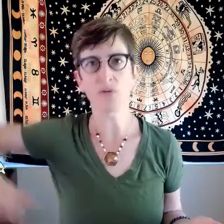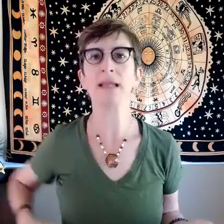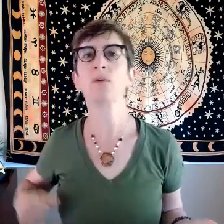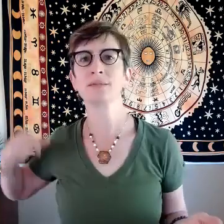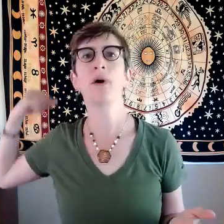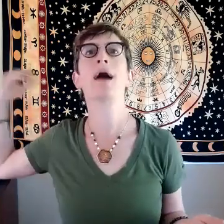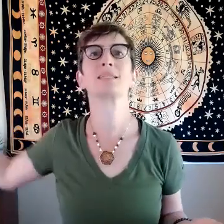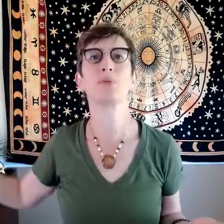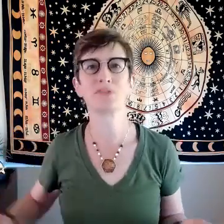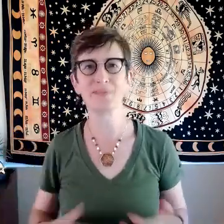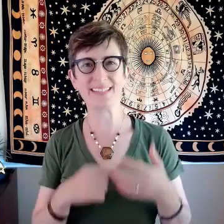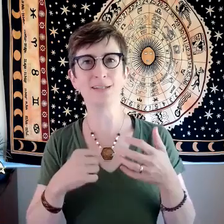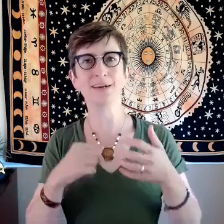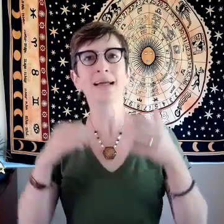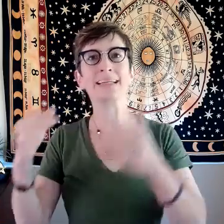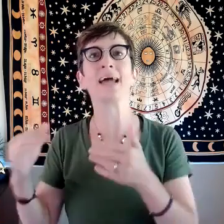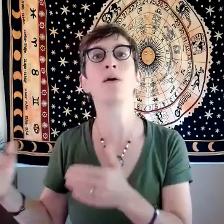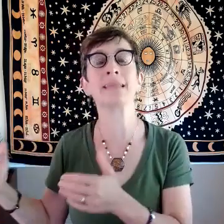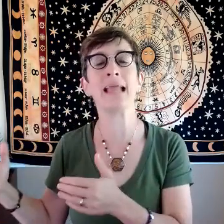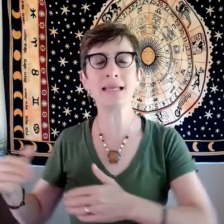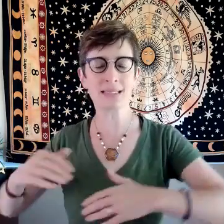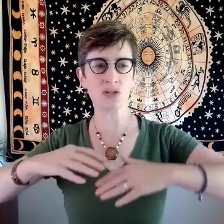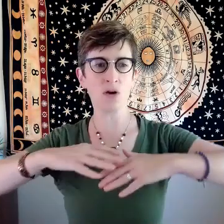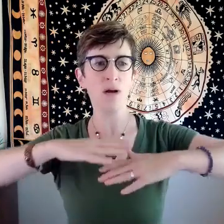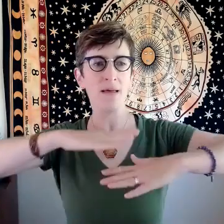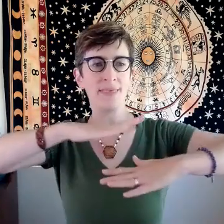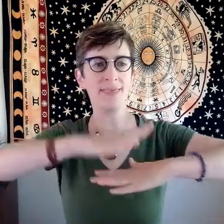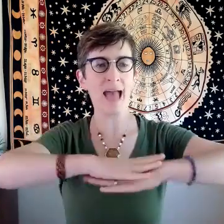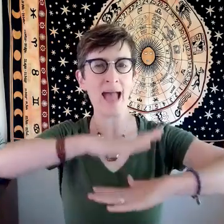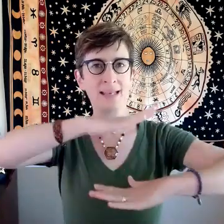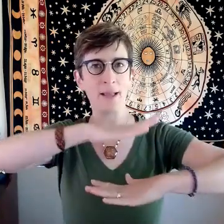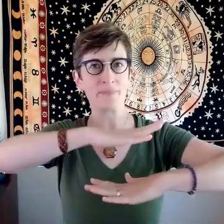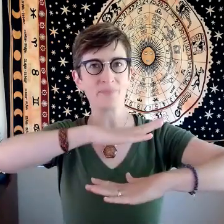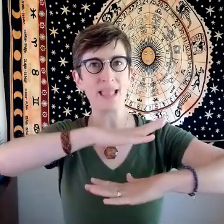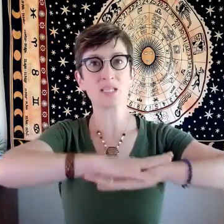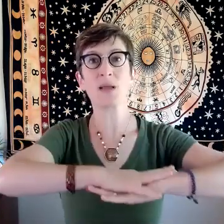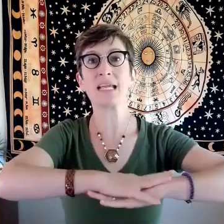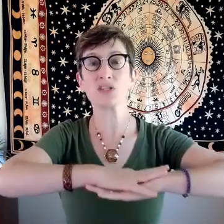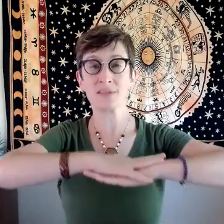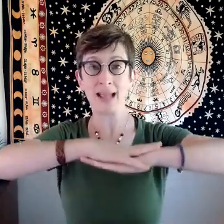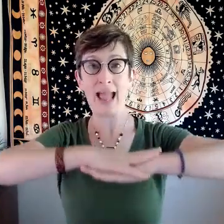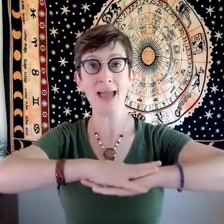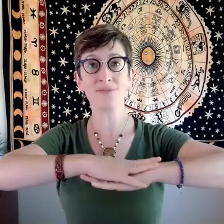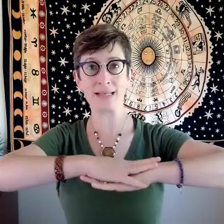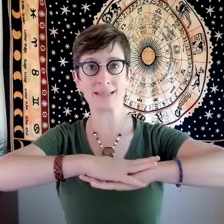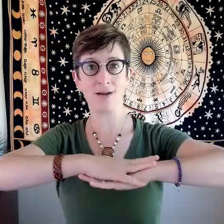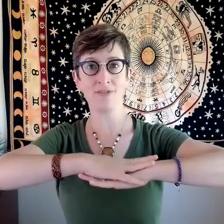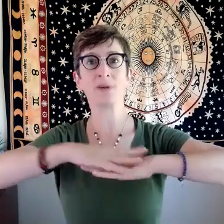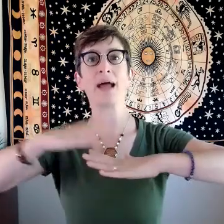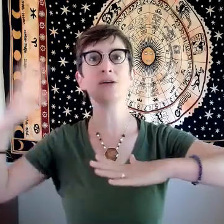right it wasn't possible for me to get all the a's and so that expectation that i had of myself when i